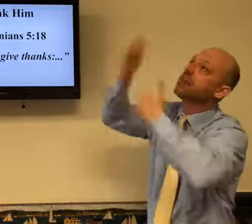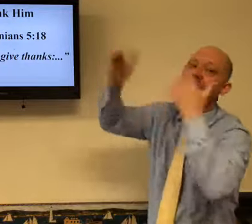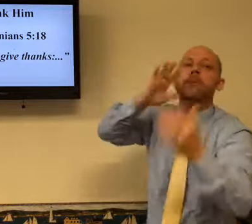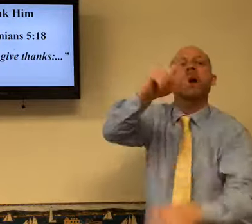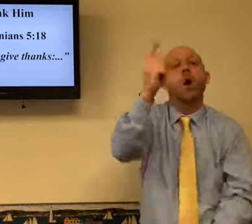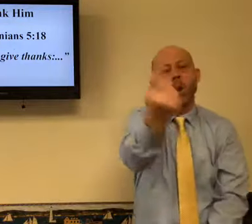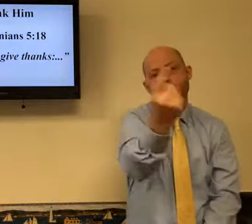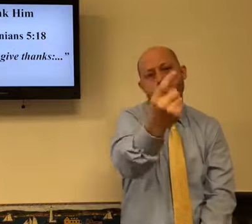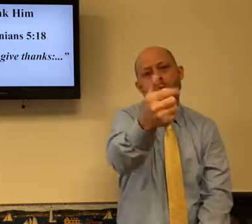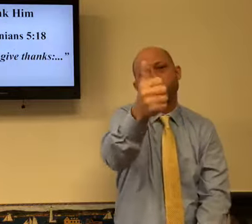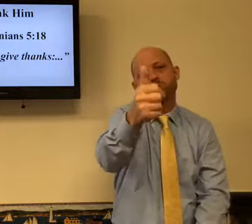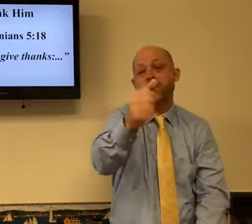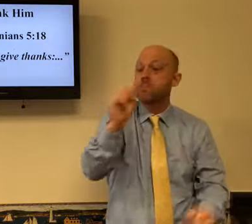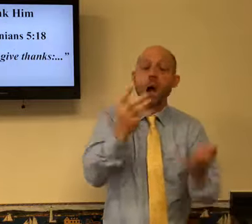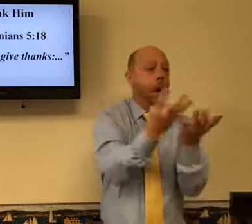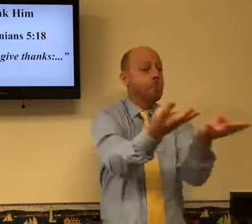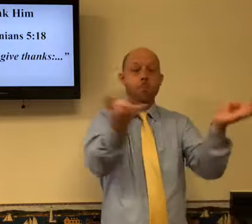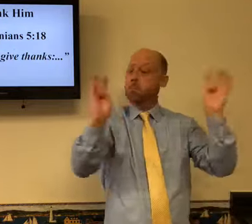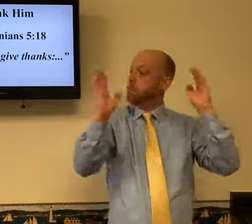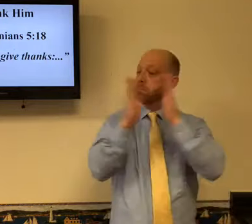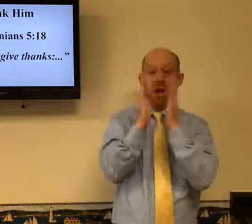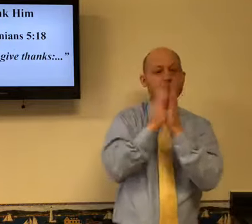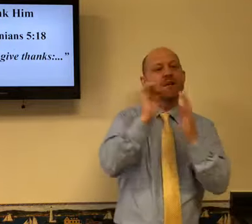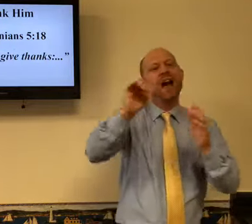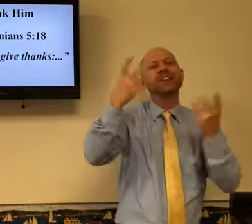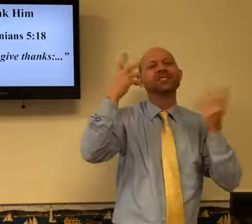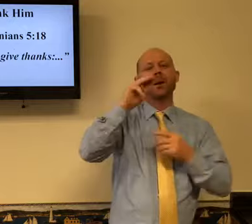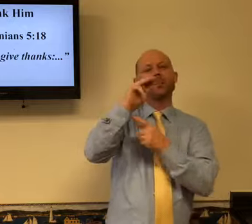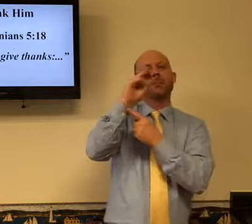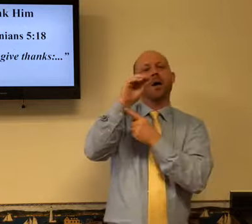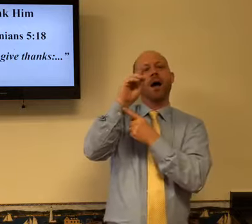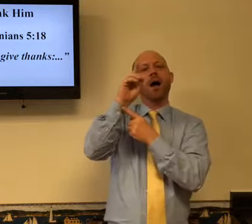thankful for. It's that simple. But be alone. Be by yourself. You don't need a crowd.